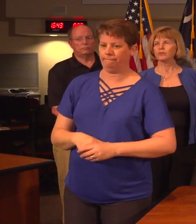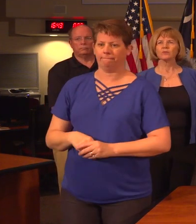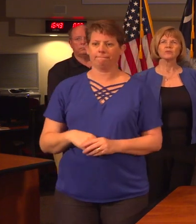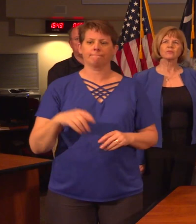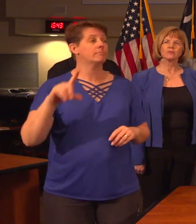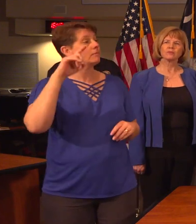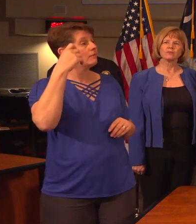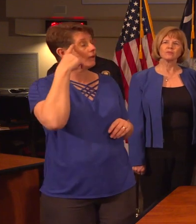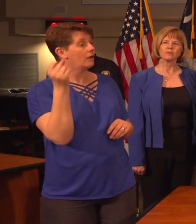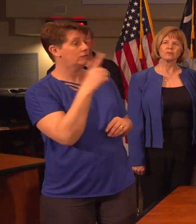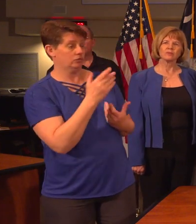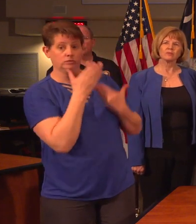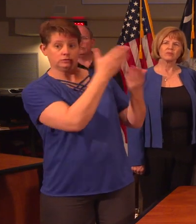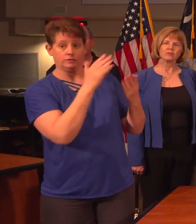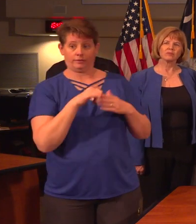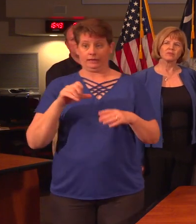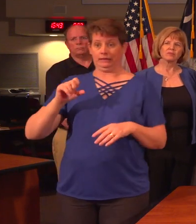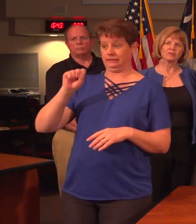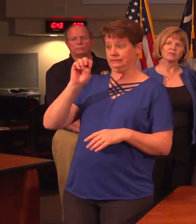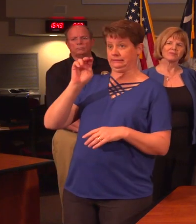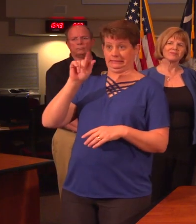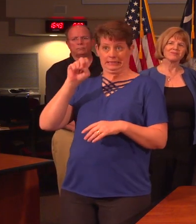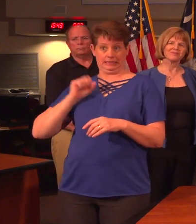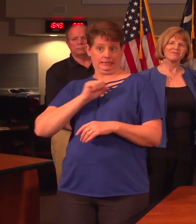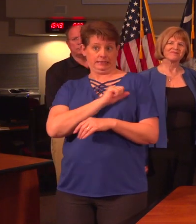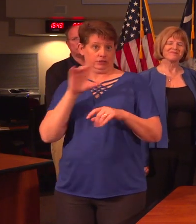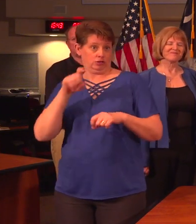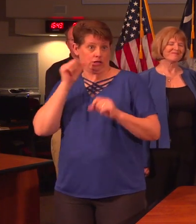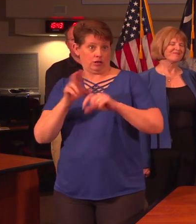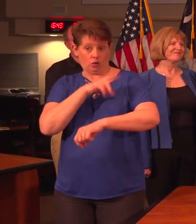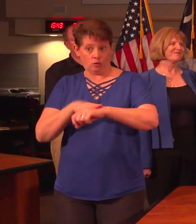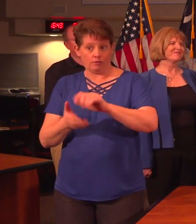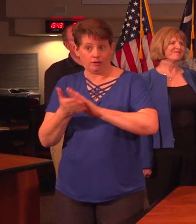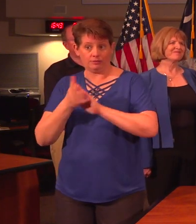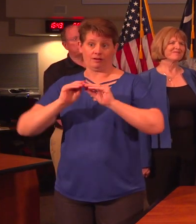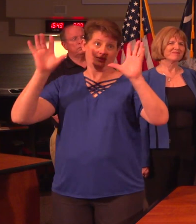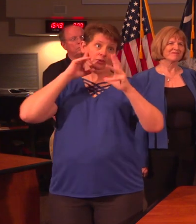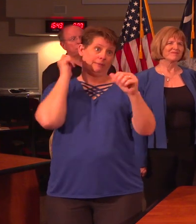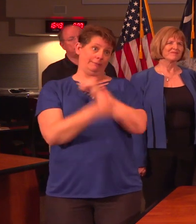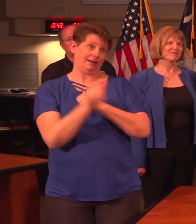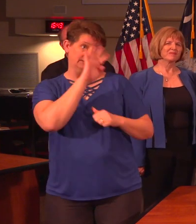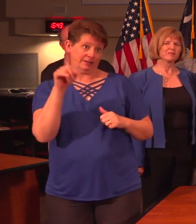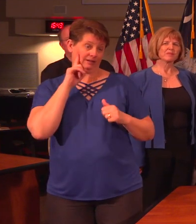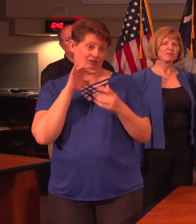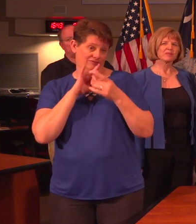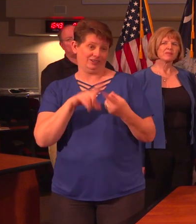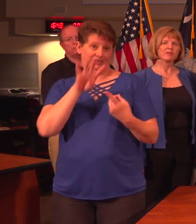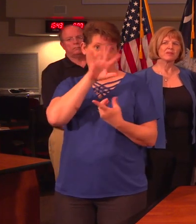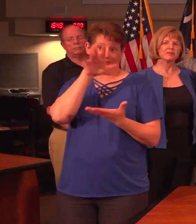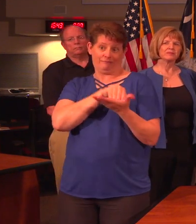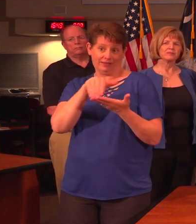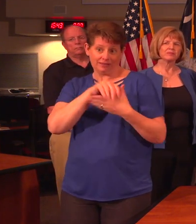Governor, you suggesting that the Senate should not have normal operations this week? Obviously, you want them to pass the bill regarding the $45 million,